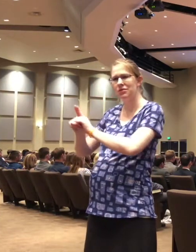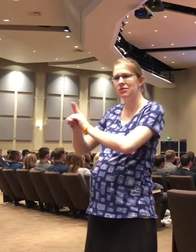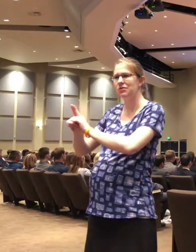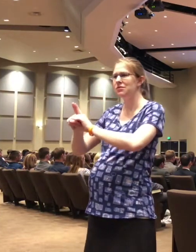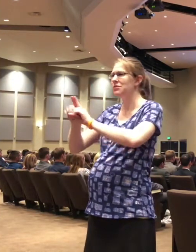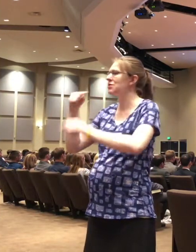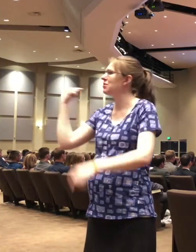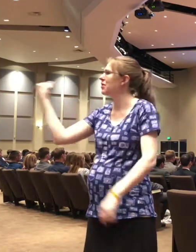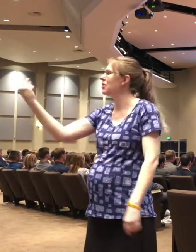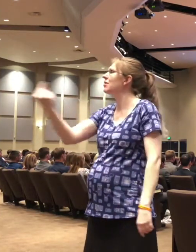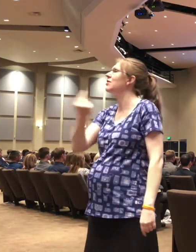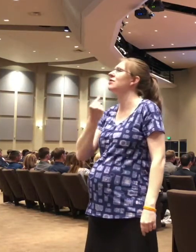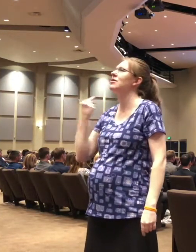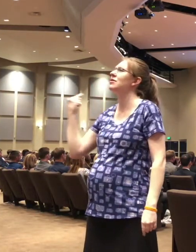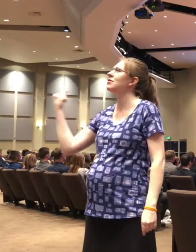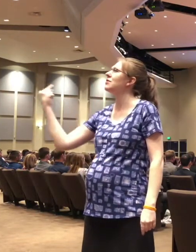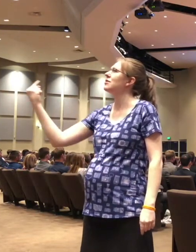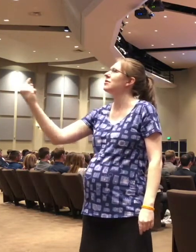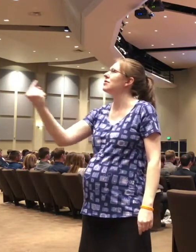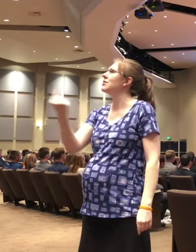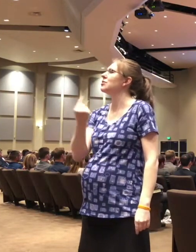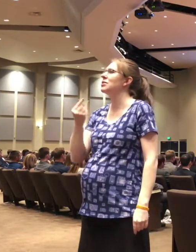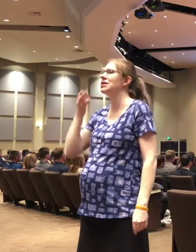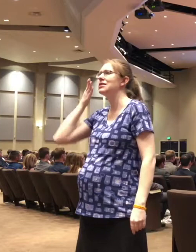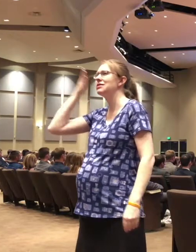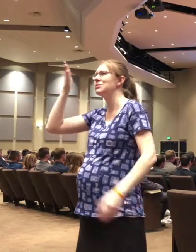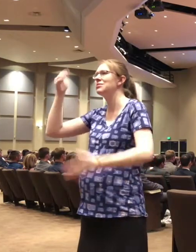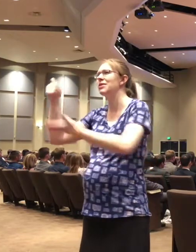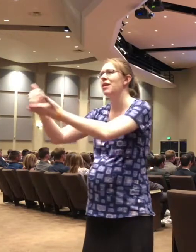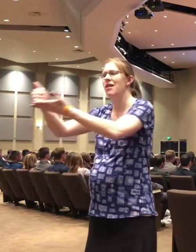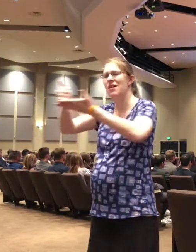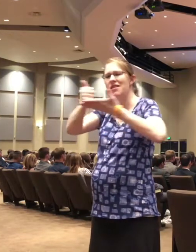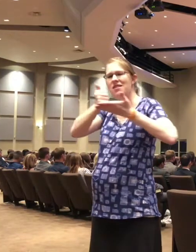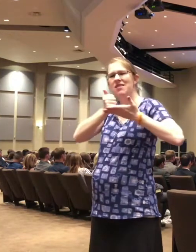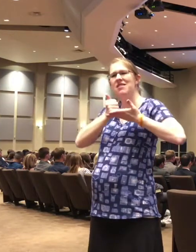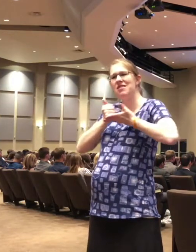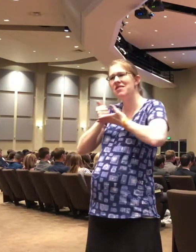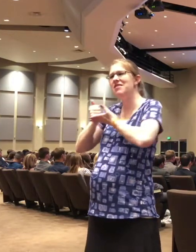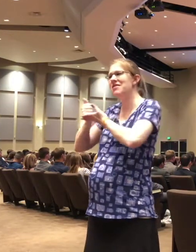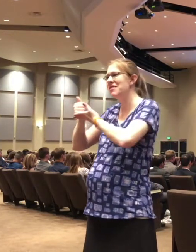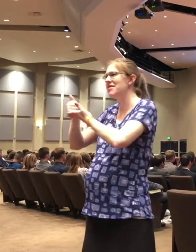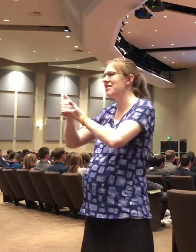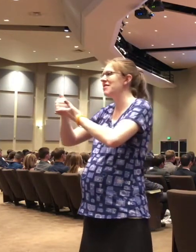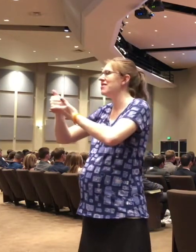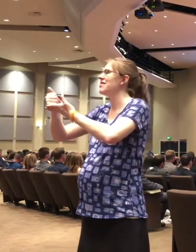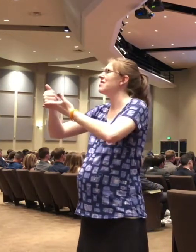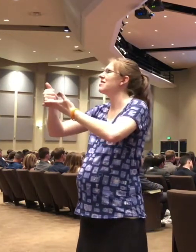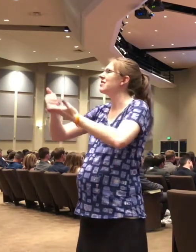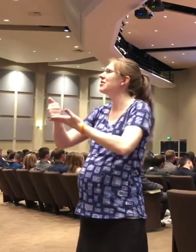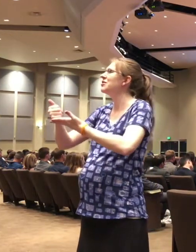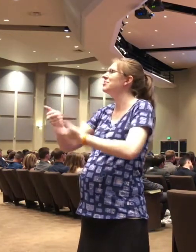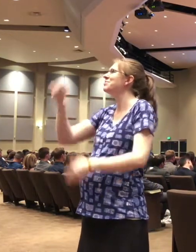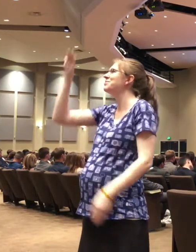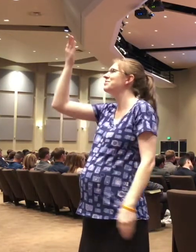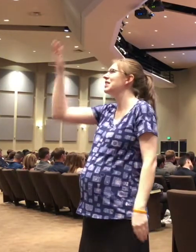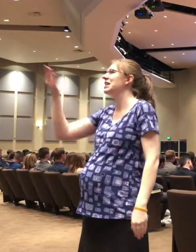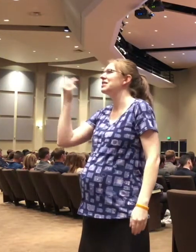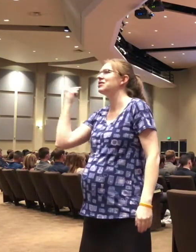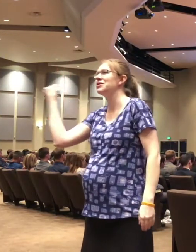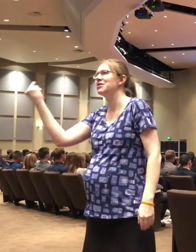God in the bad times. The God of the day is still